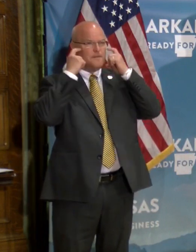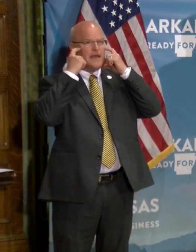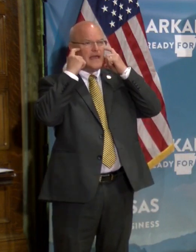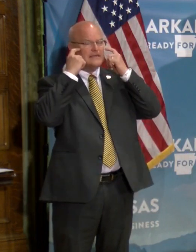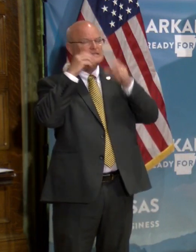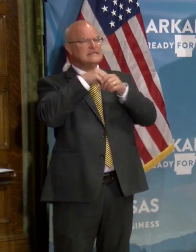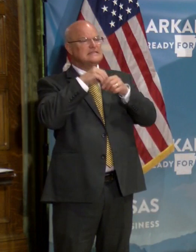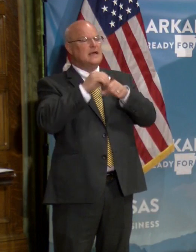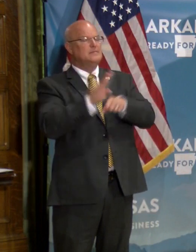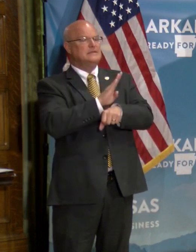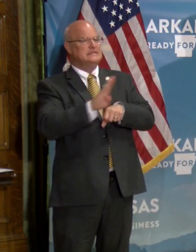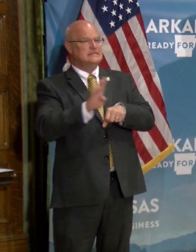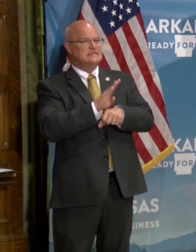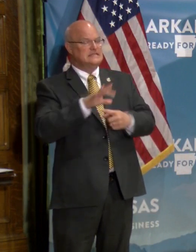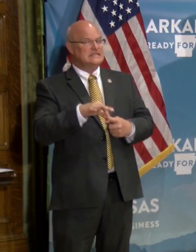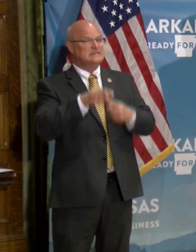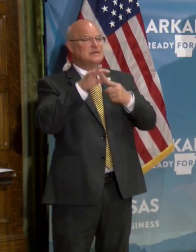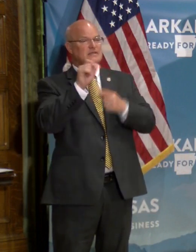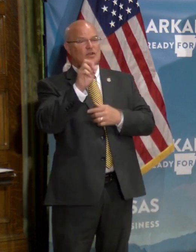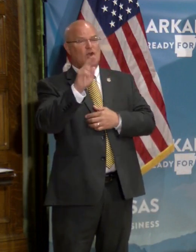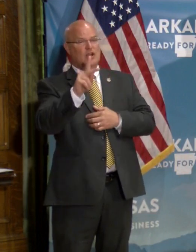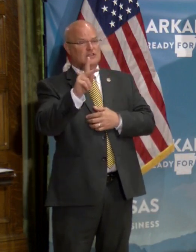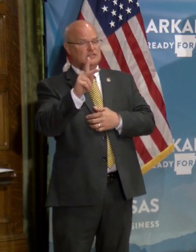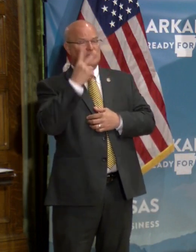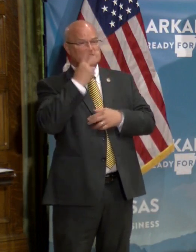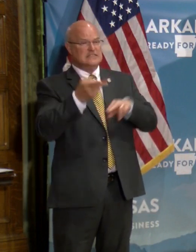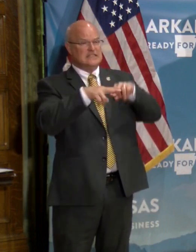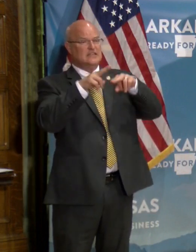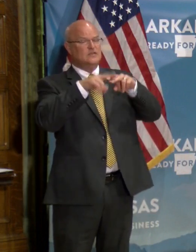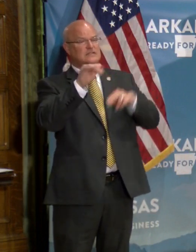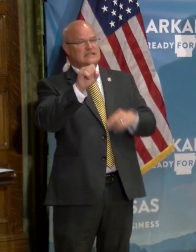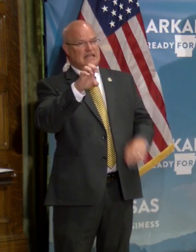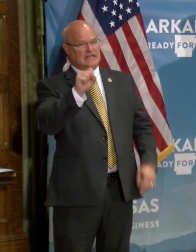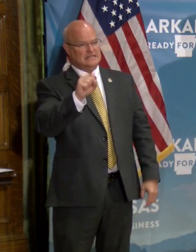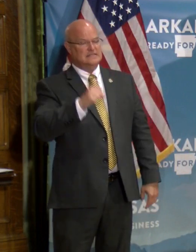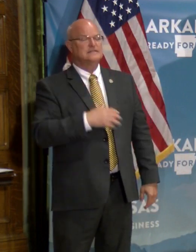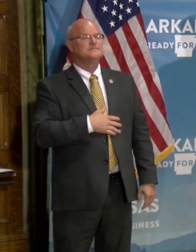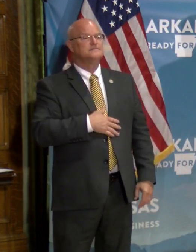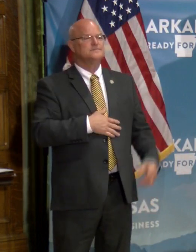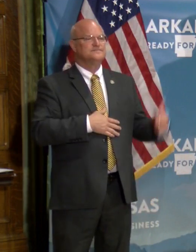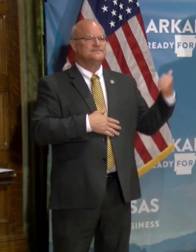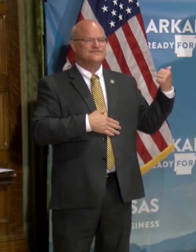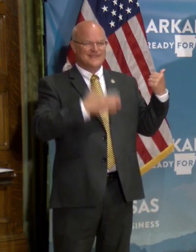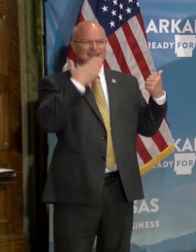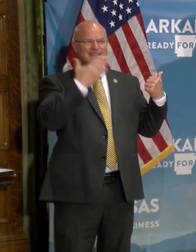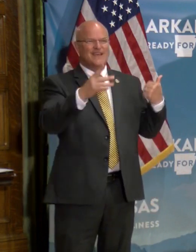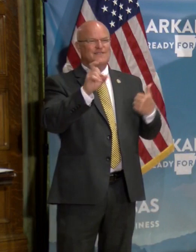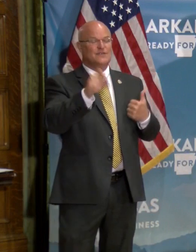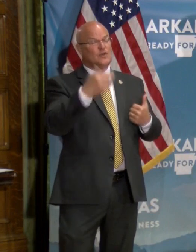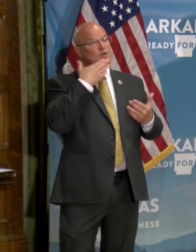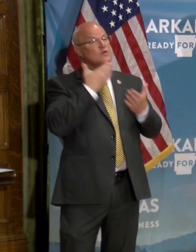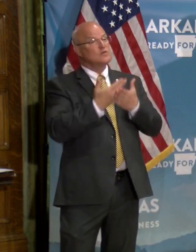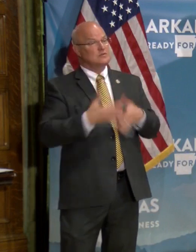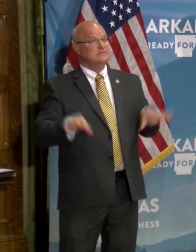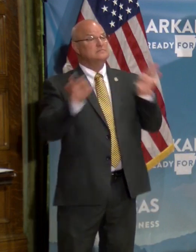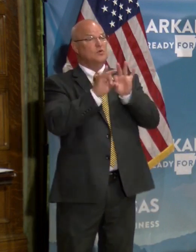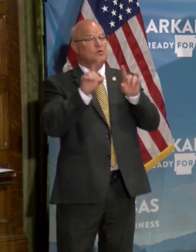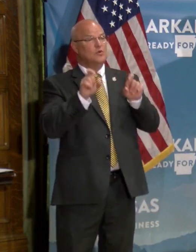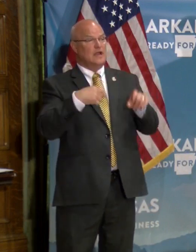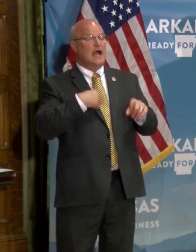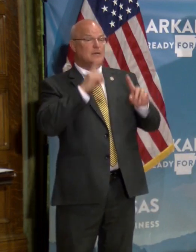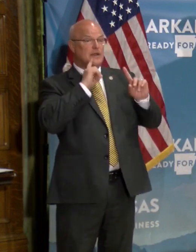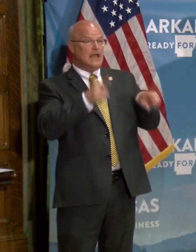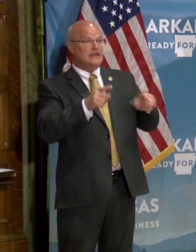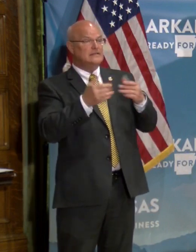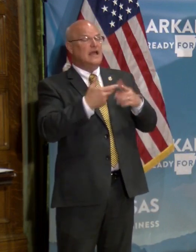them inside businesses, especially as Arkansas sees an increase in cases? Uh, thank you for the question. It's a very important question. I'm going to